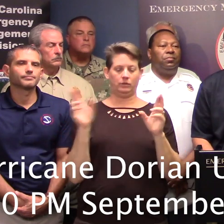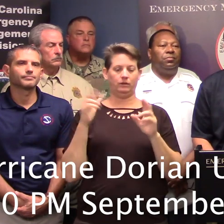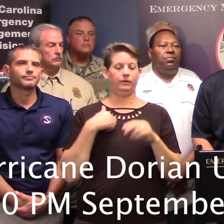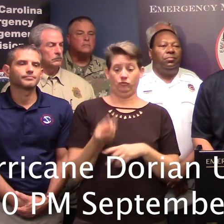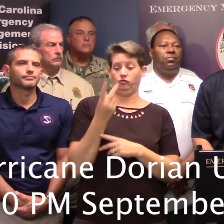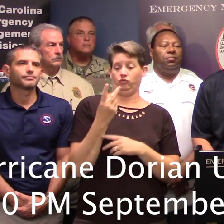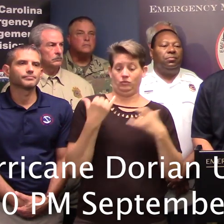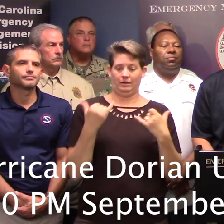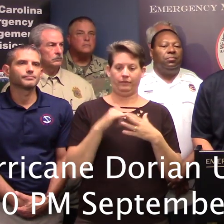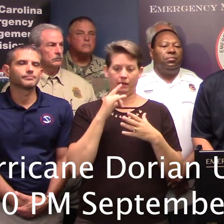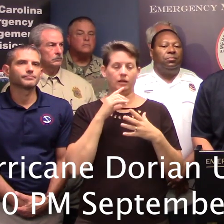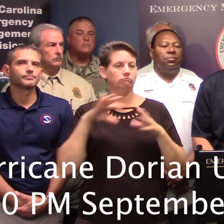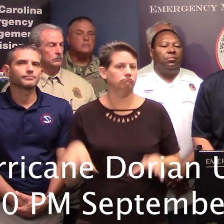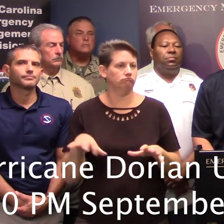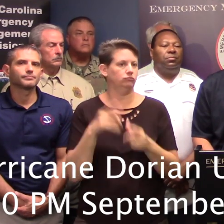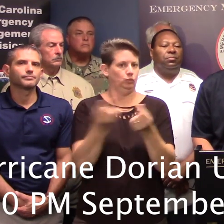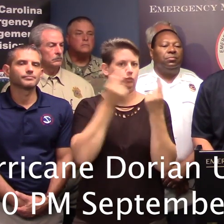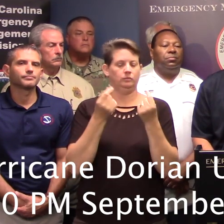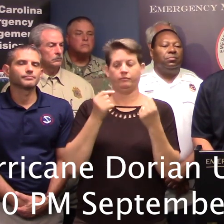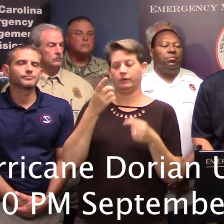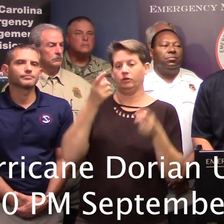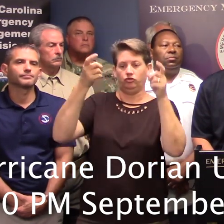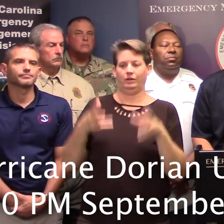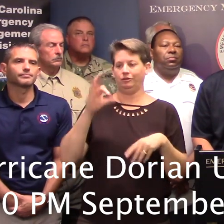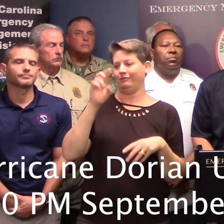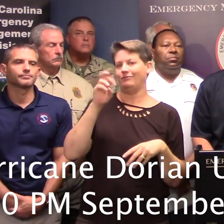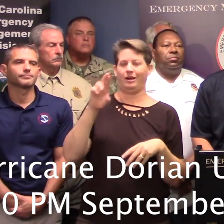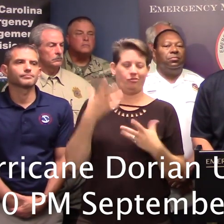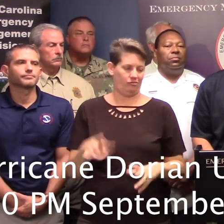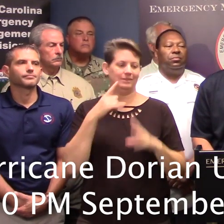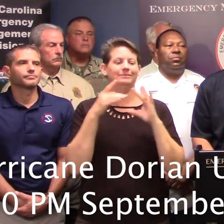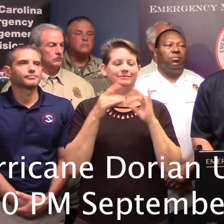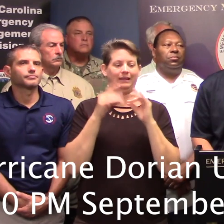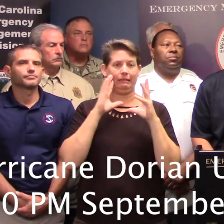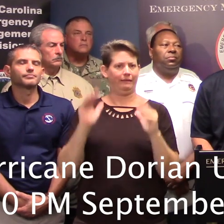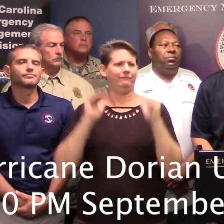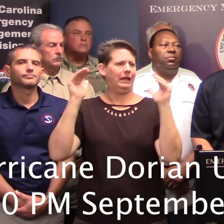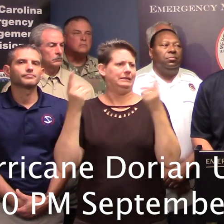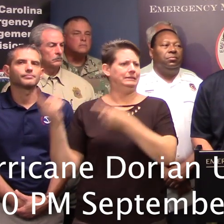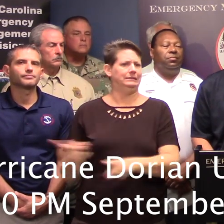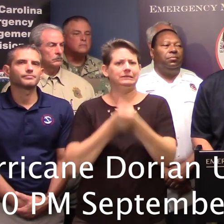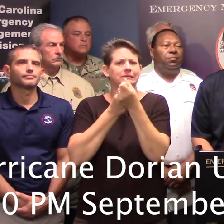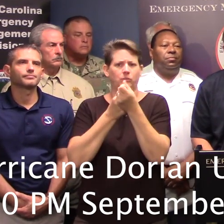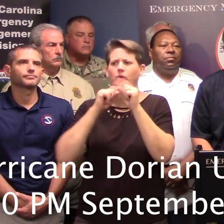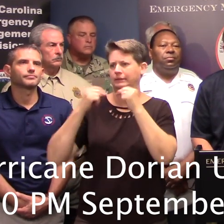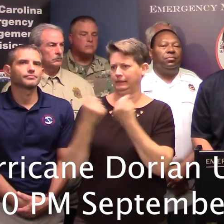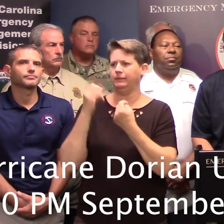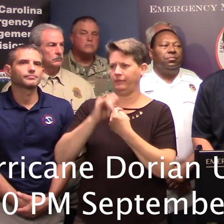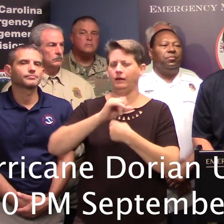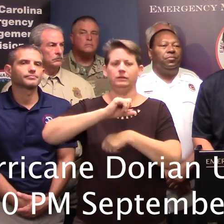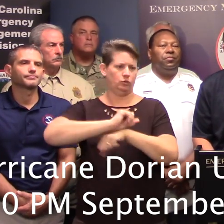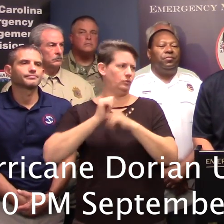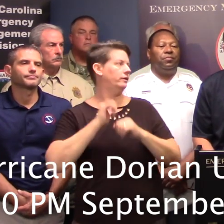got two right now that are somewhat active. Director Farah already mentioned the Advanced Incident Support Team that's working